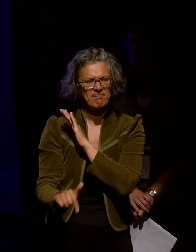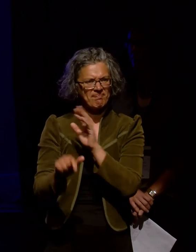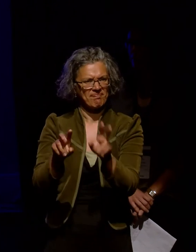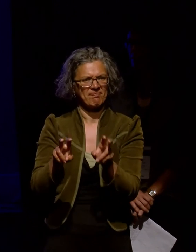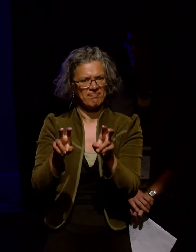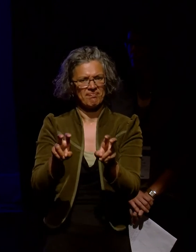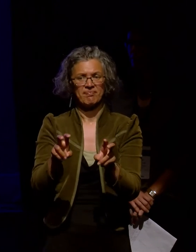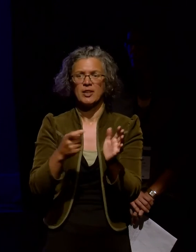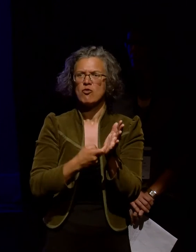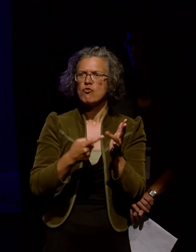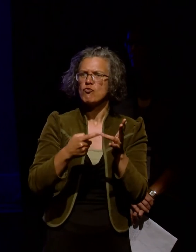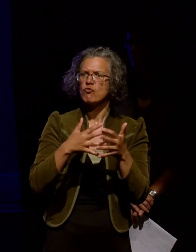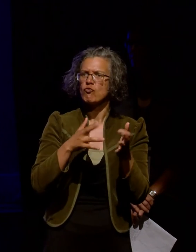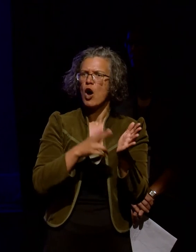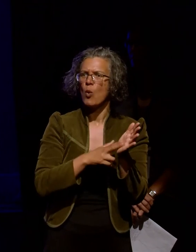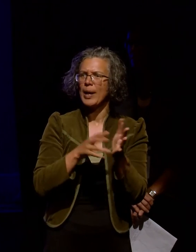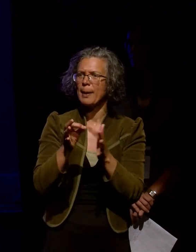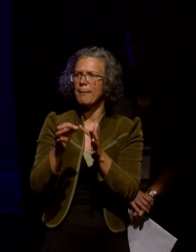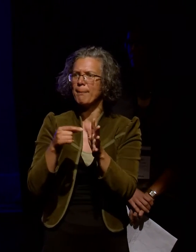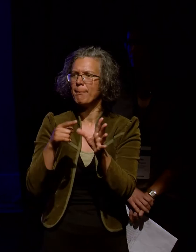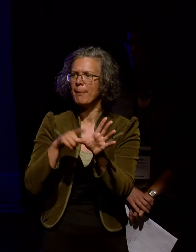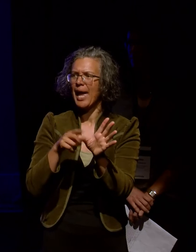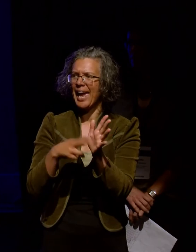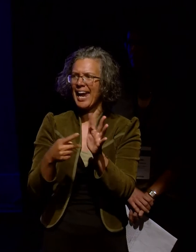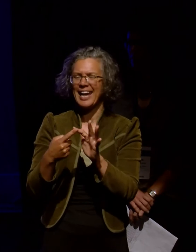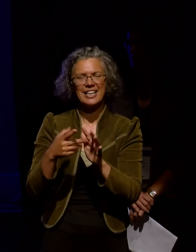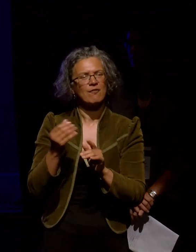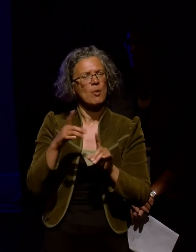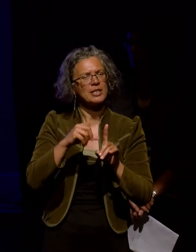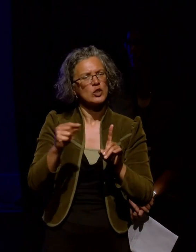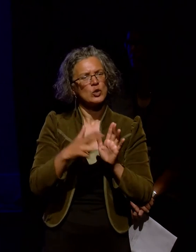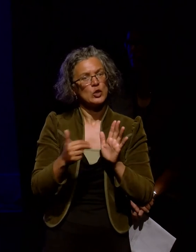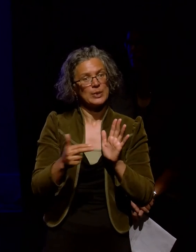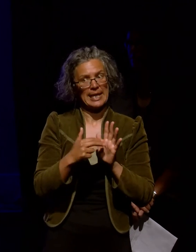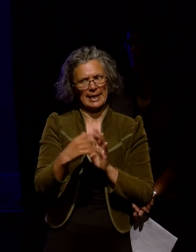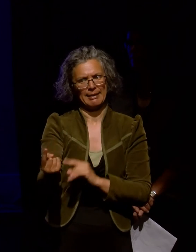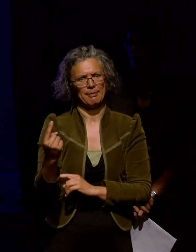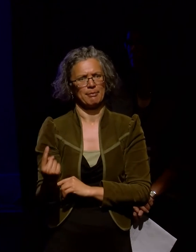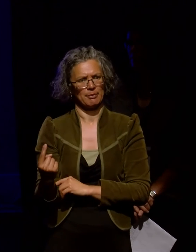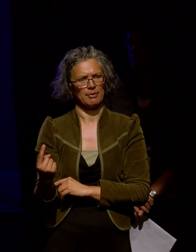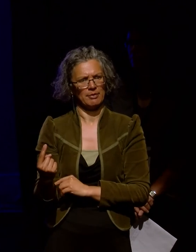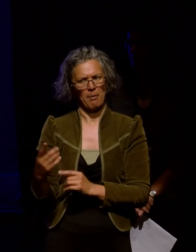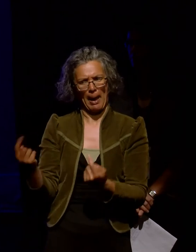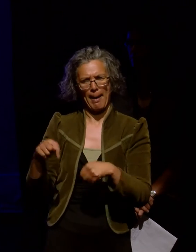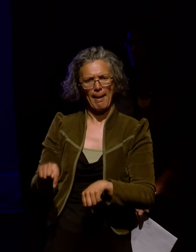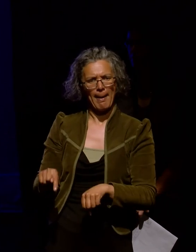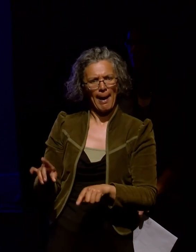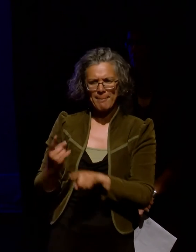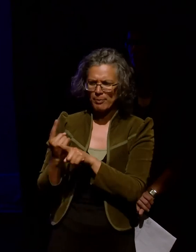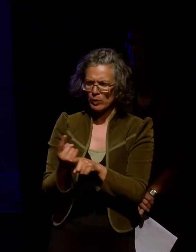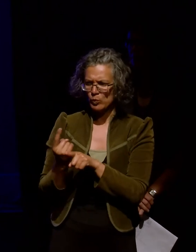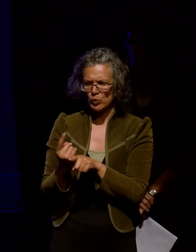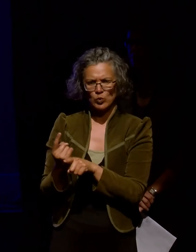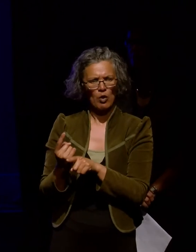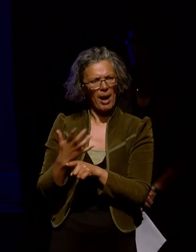Rowan Payne who's here somewhere from Digital New Zealand and Michael Lascarides from the National Library joined this group because we talked about it and they